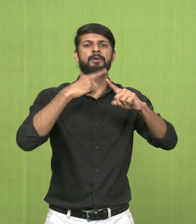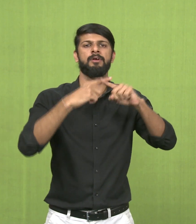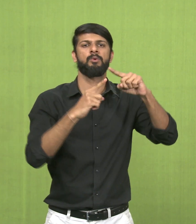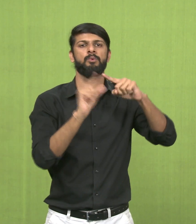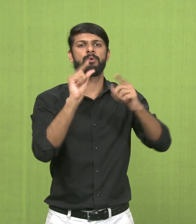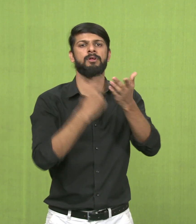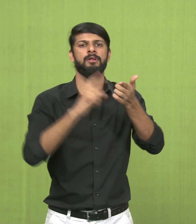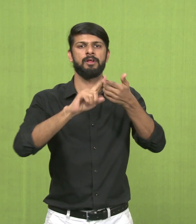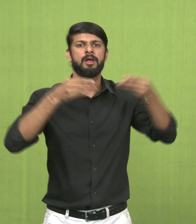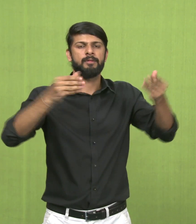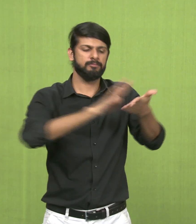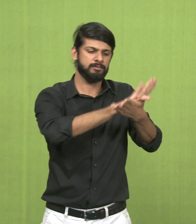That is what is texture.